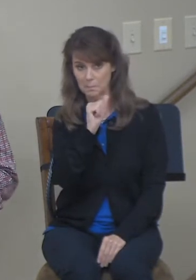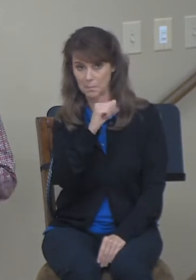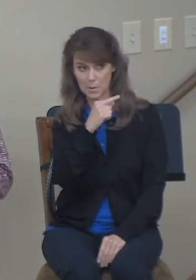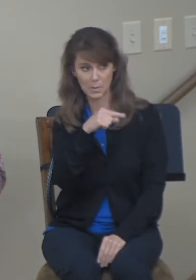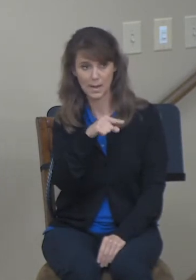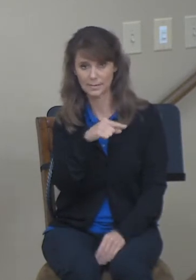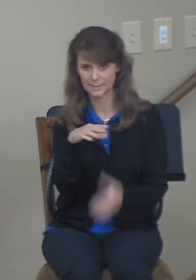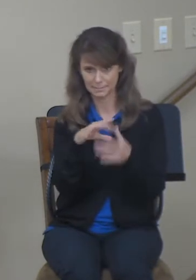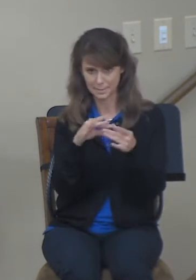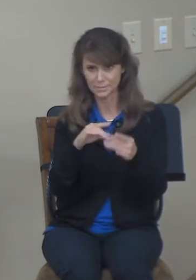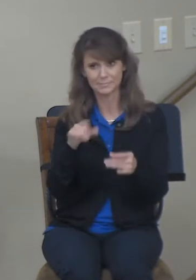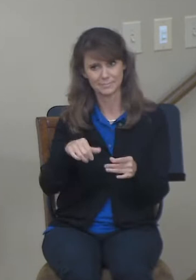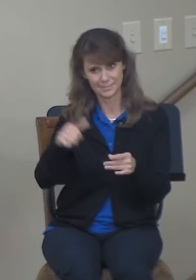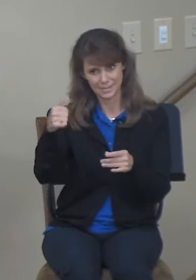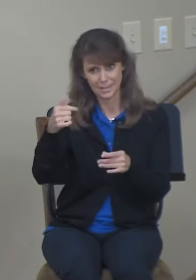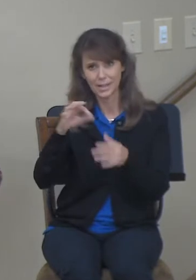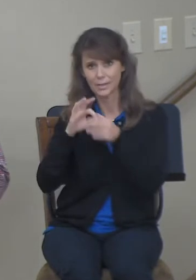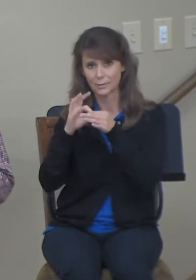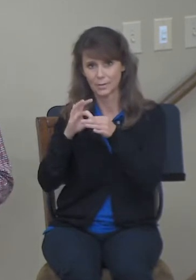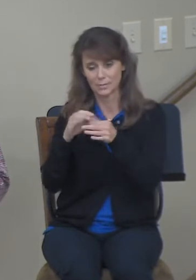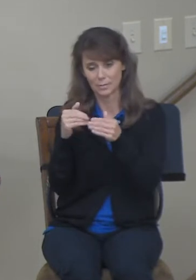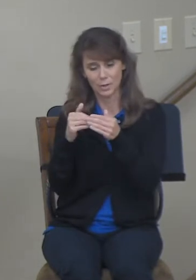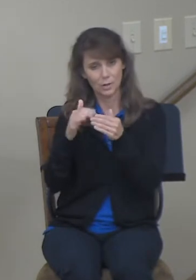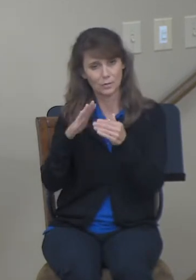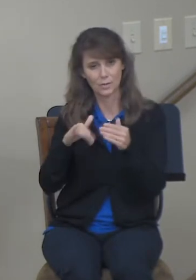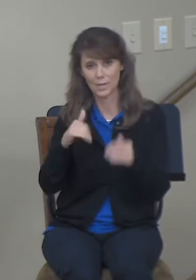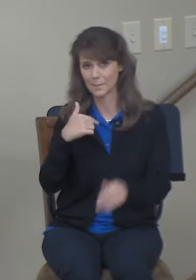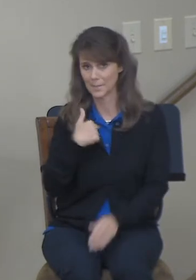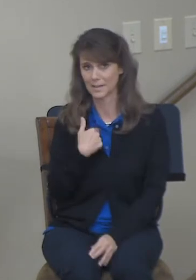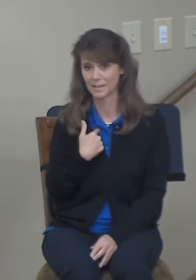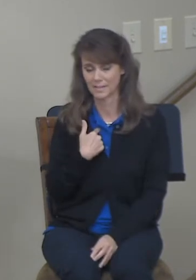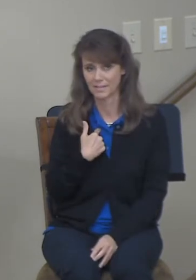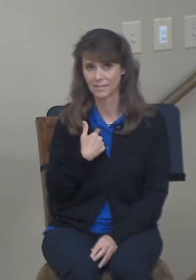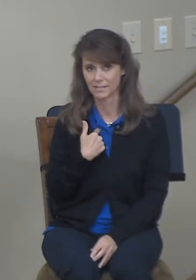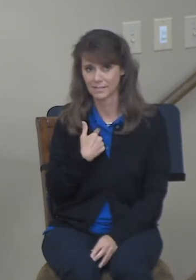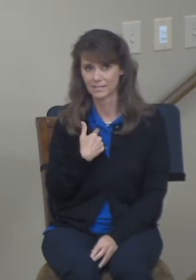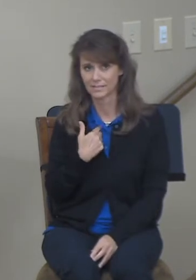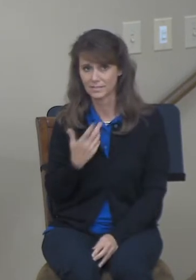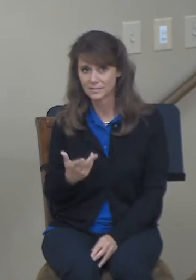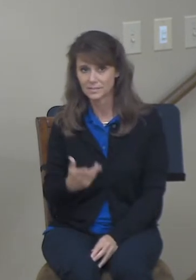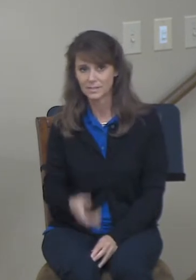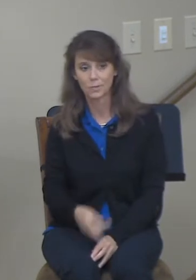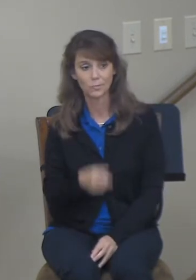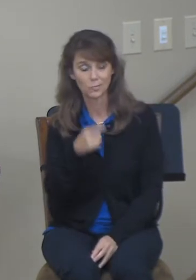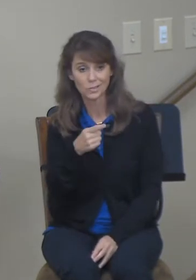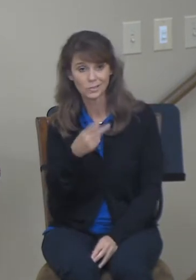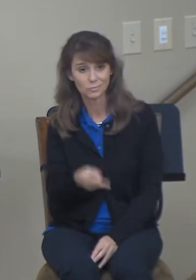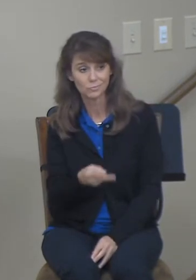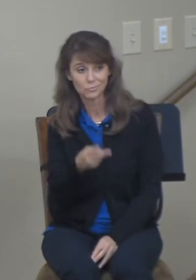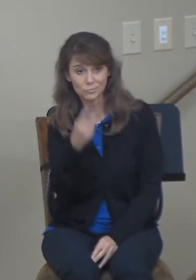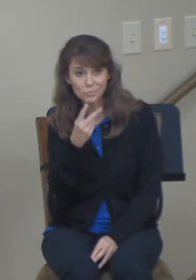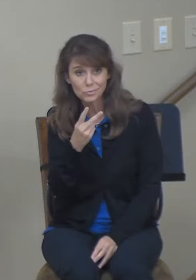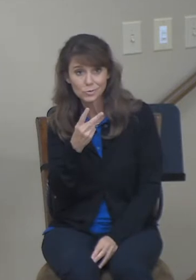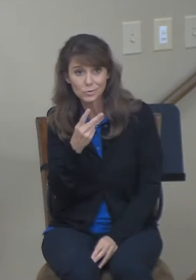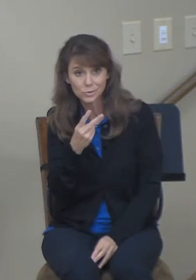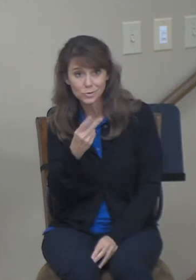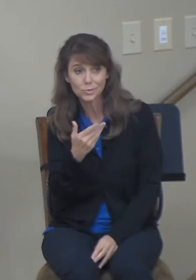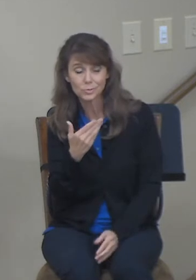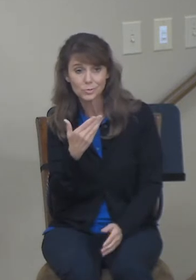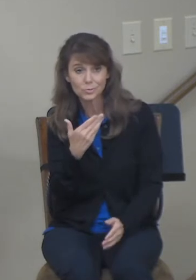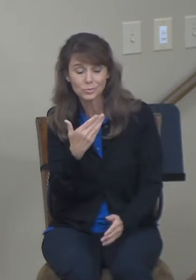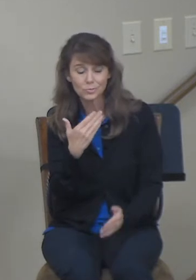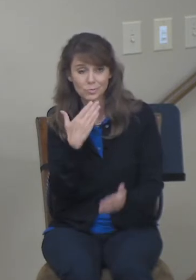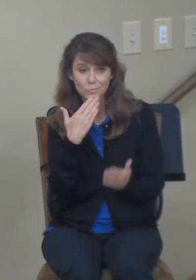furthermore, this plan, while it did work, really put two individuals, their reputation, two godly individuals'